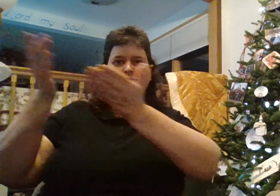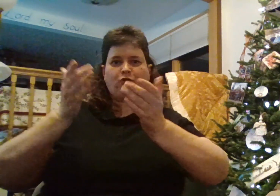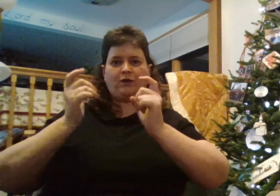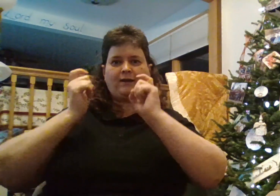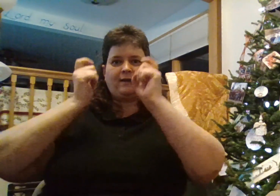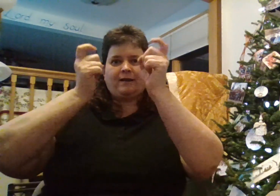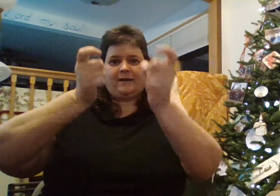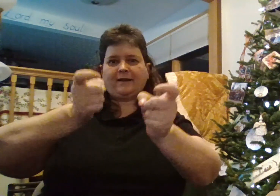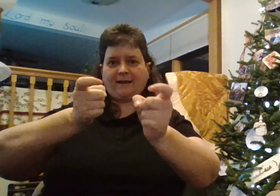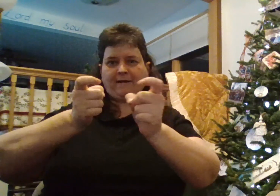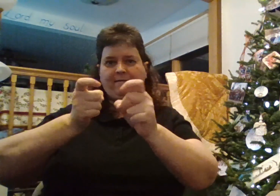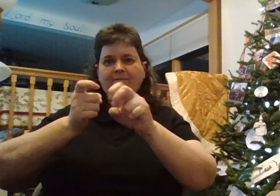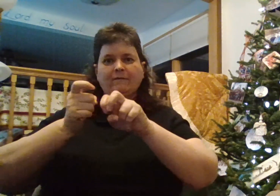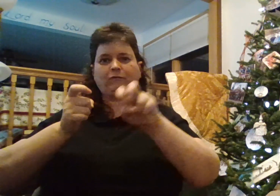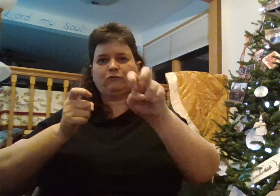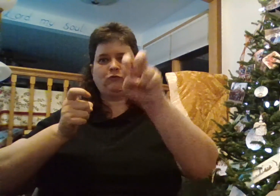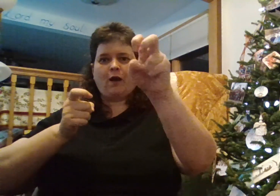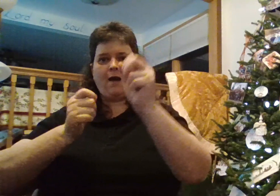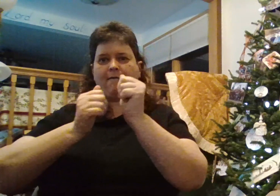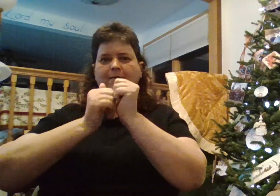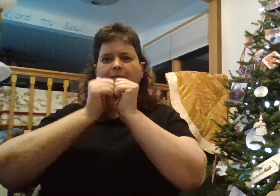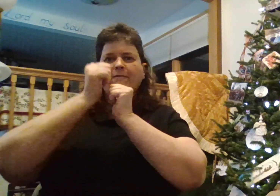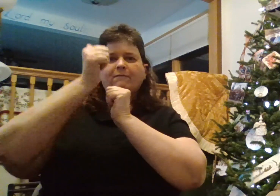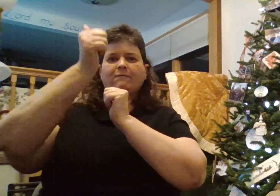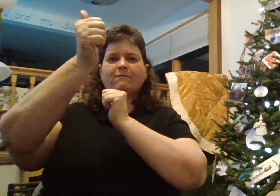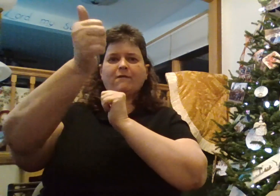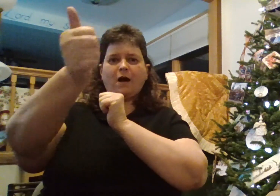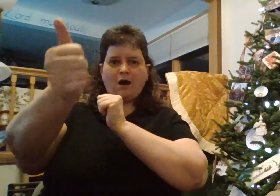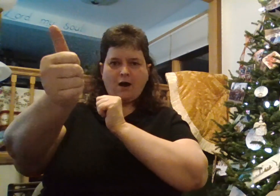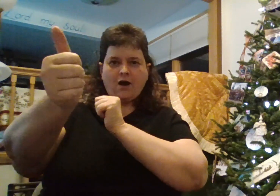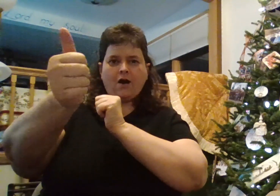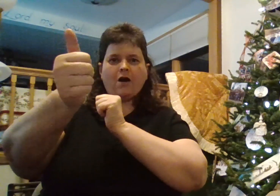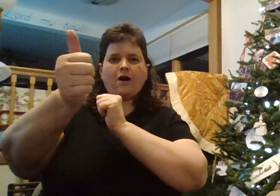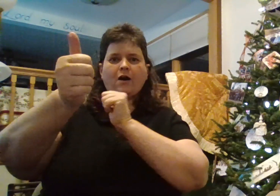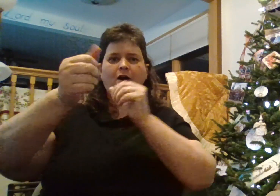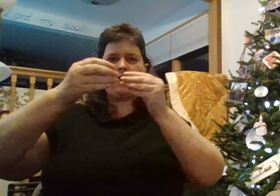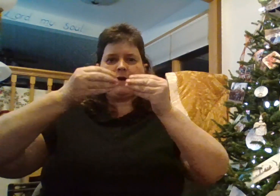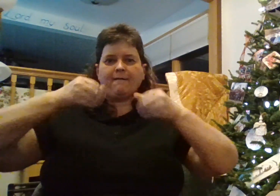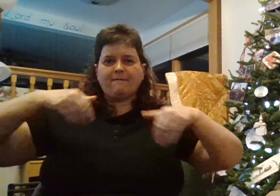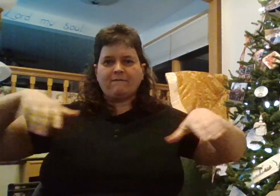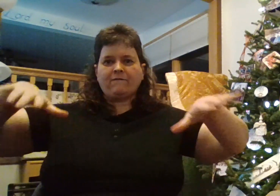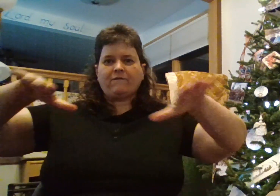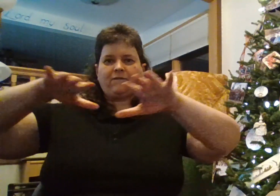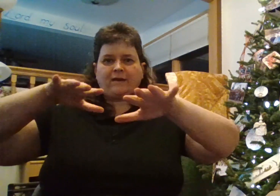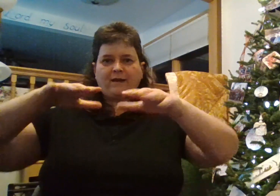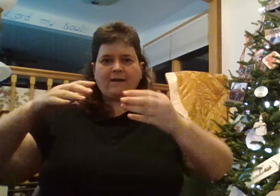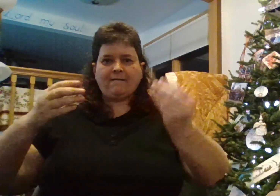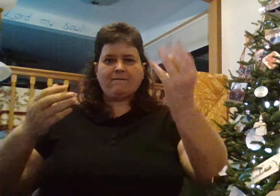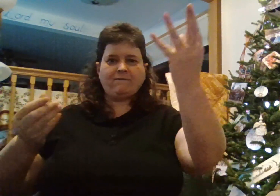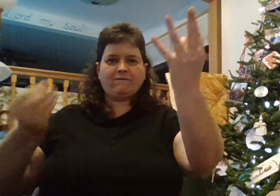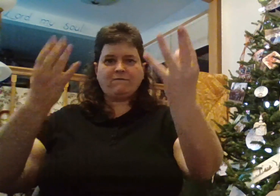bearing gifts we traverse upon, Field and